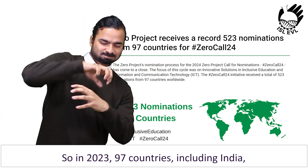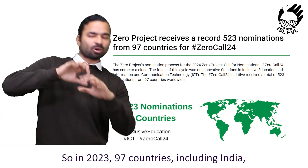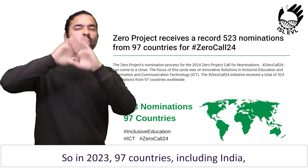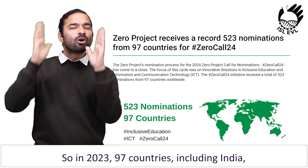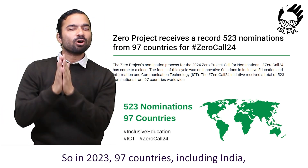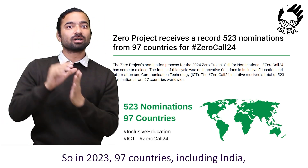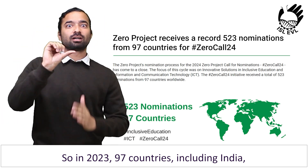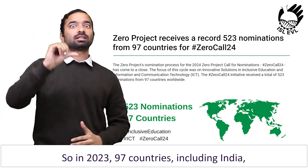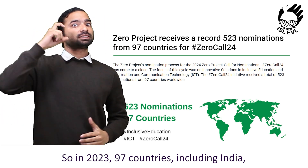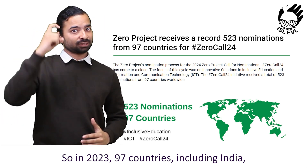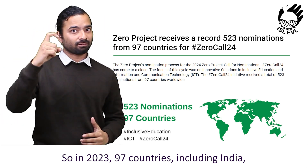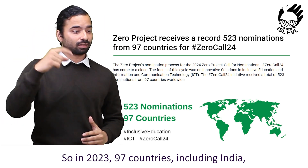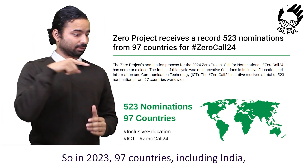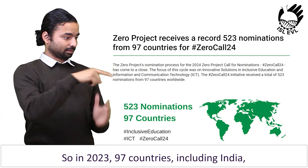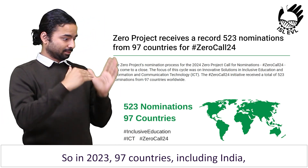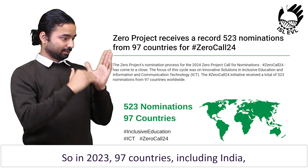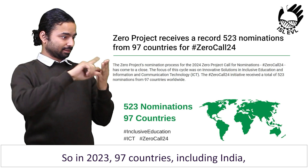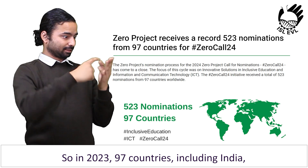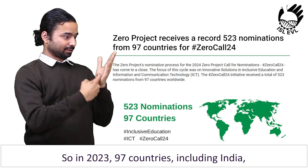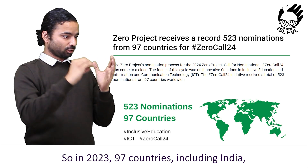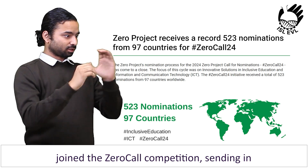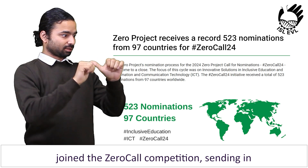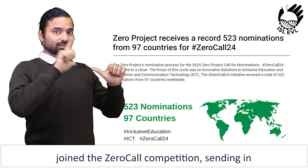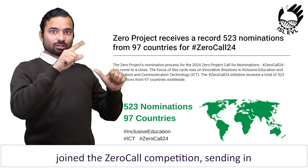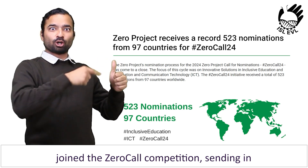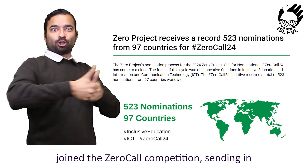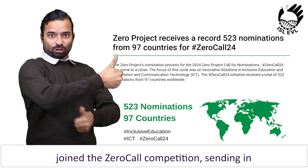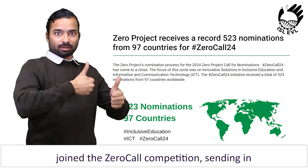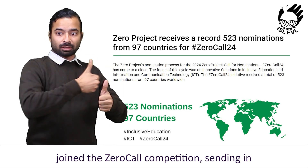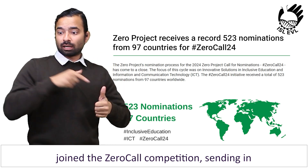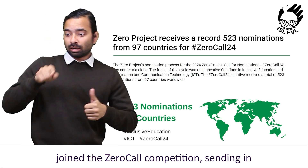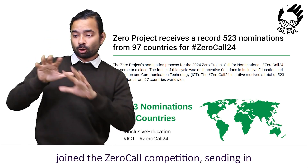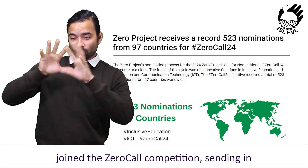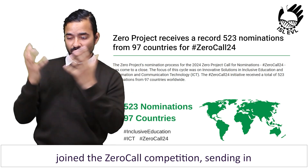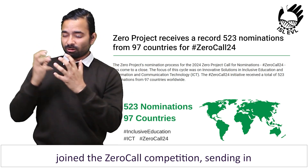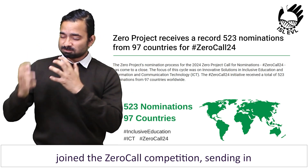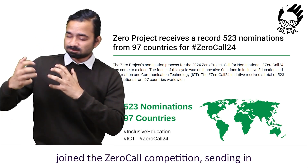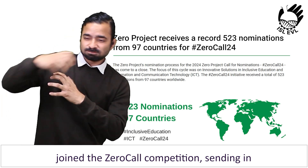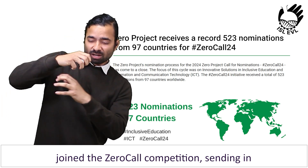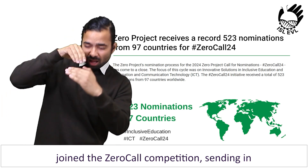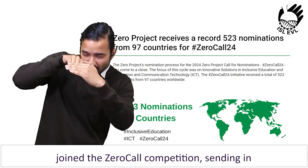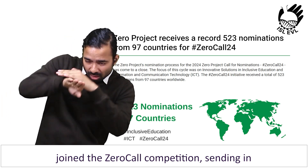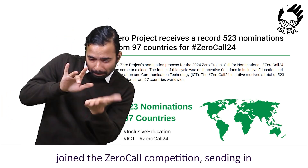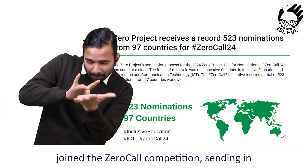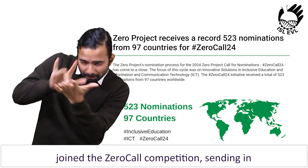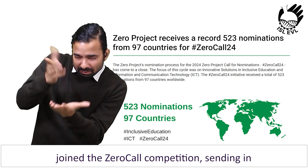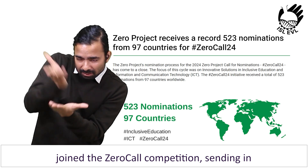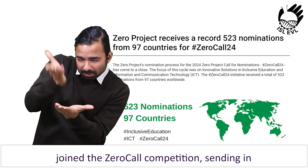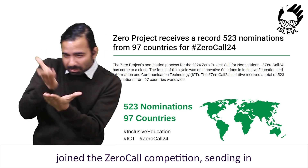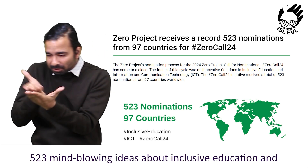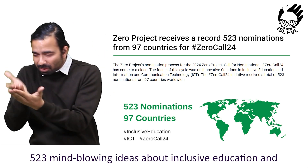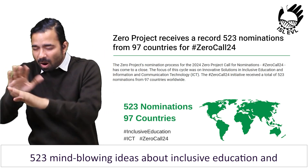-EVL. So, in 2023, 97 countries, including India, joined the Zero Call